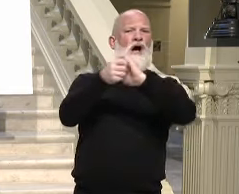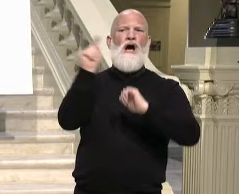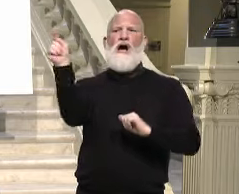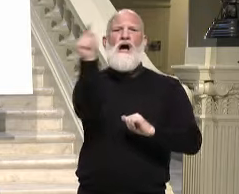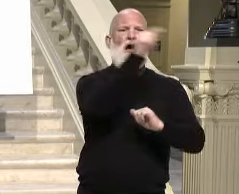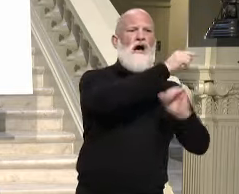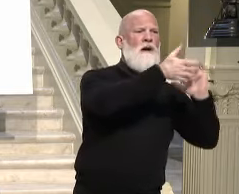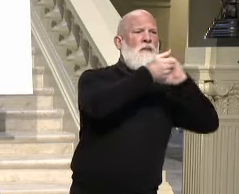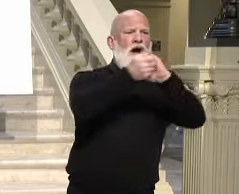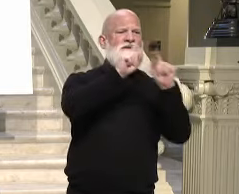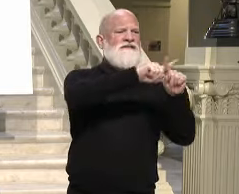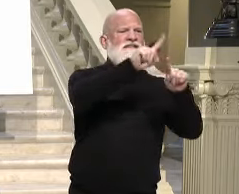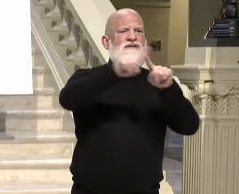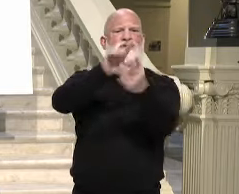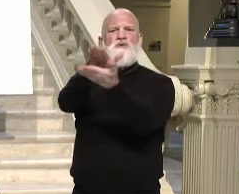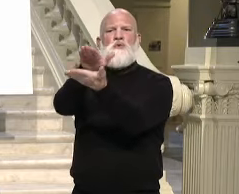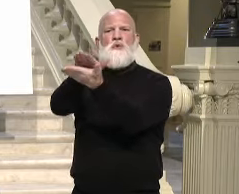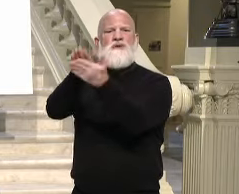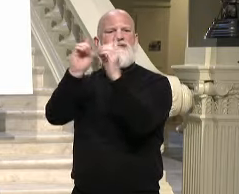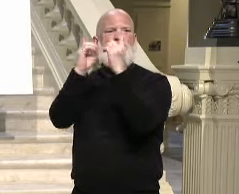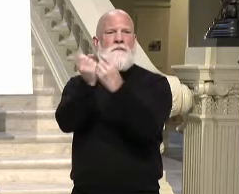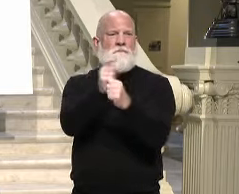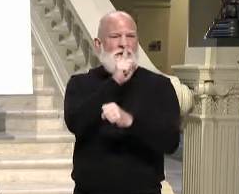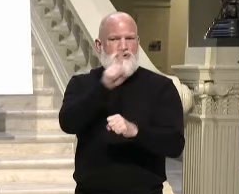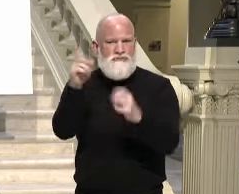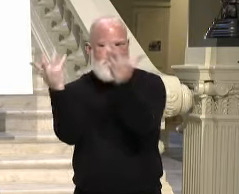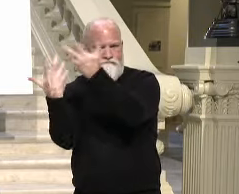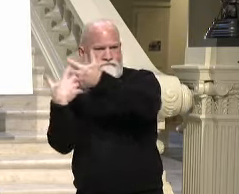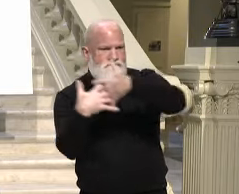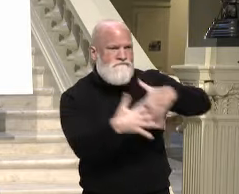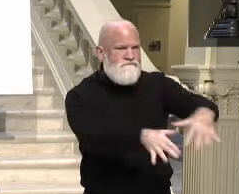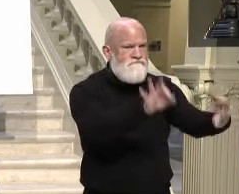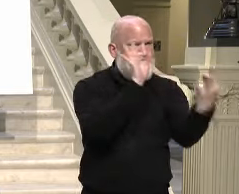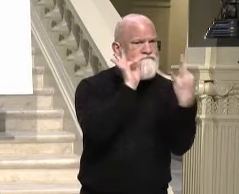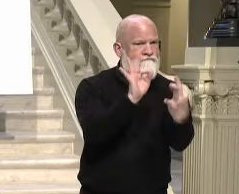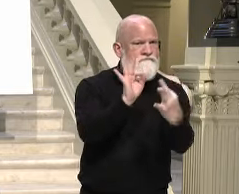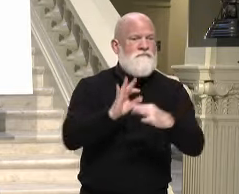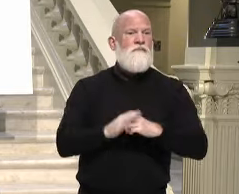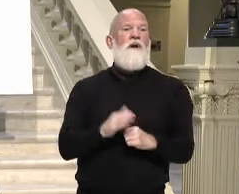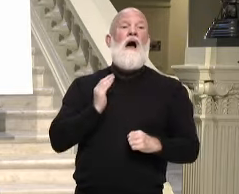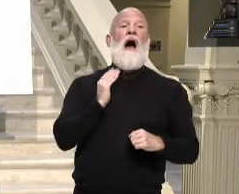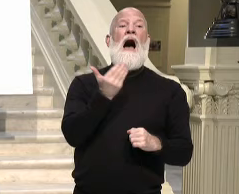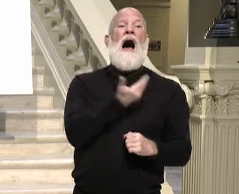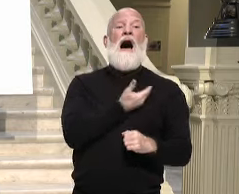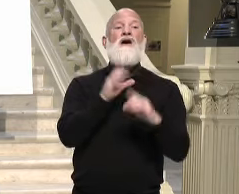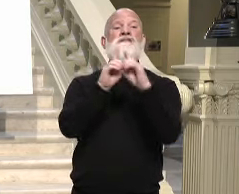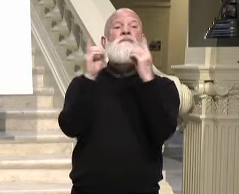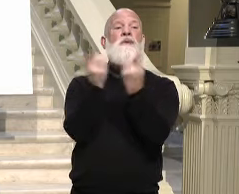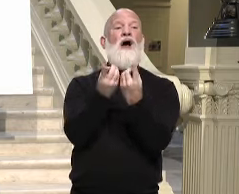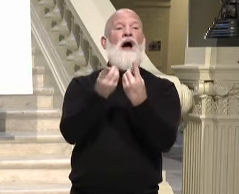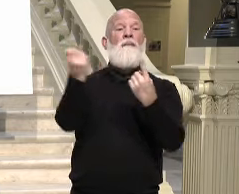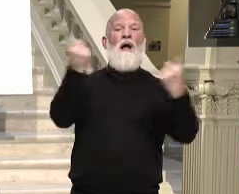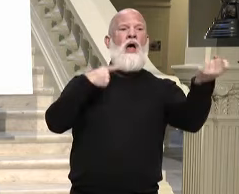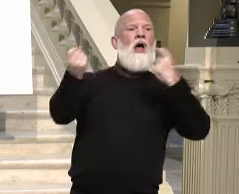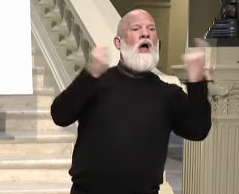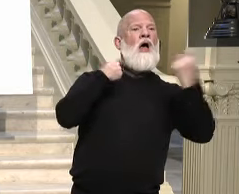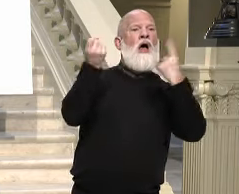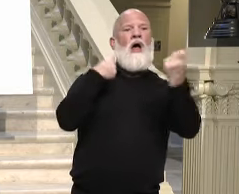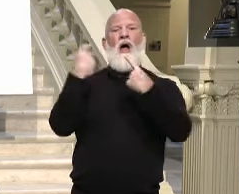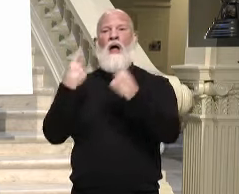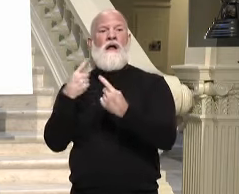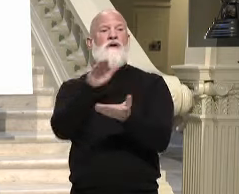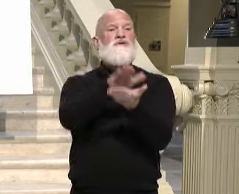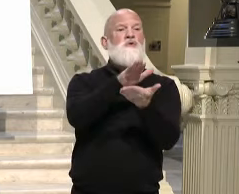Both our office and the Department of Public Health have received numerous questions about how different media outlets and federal